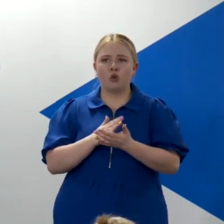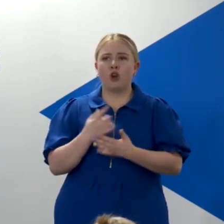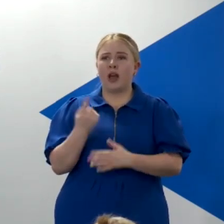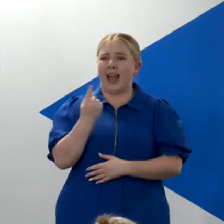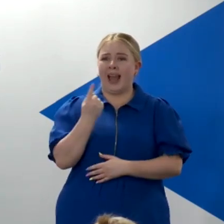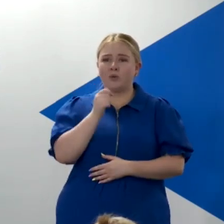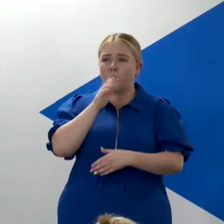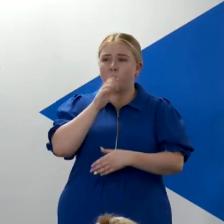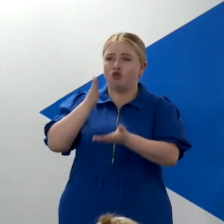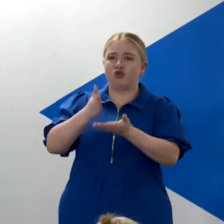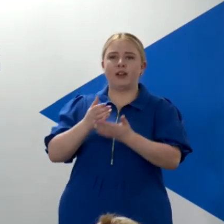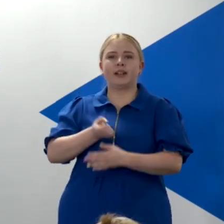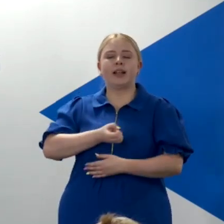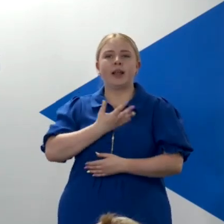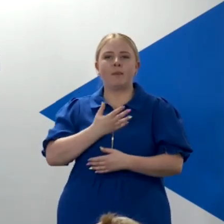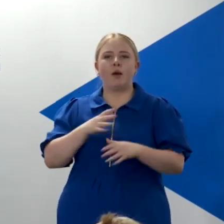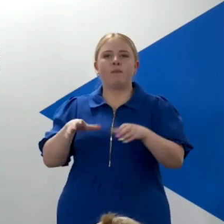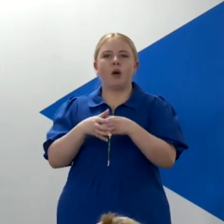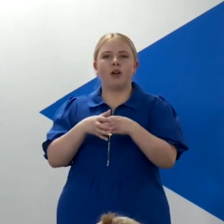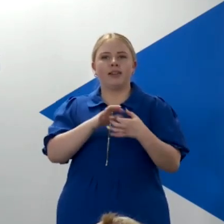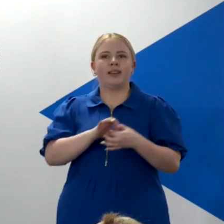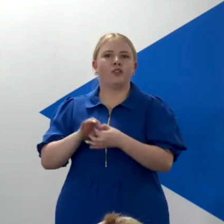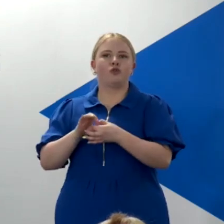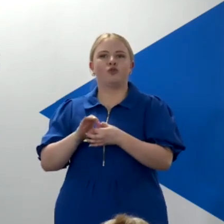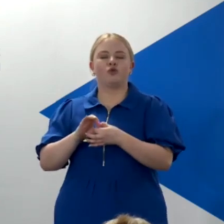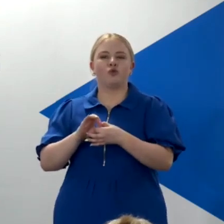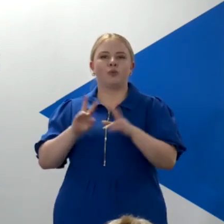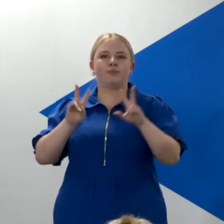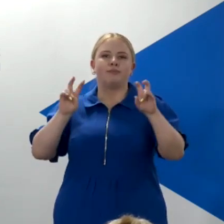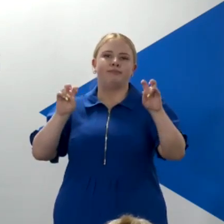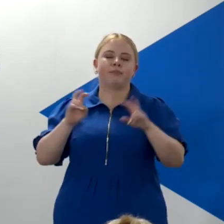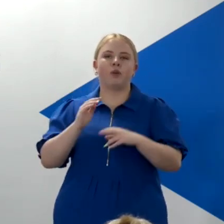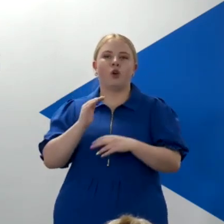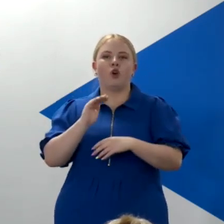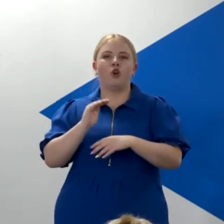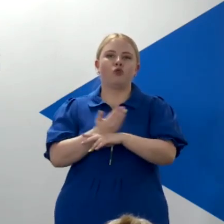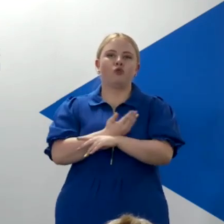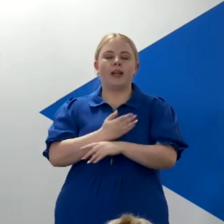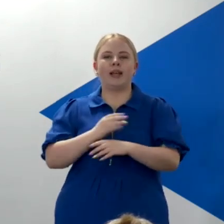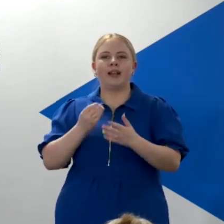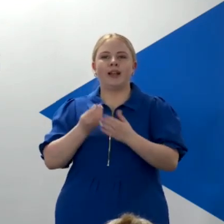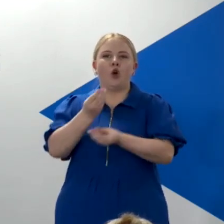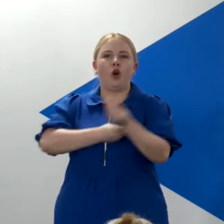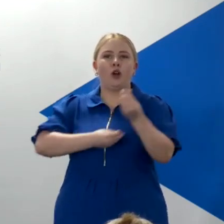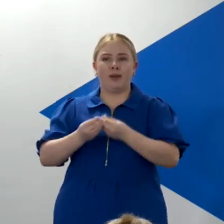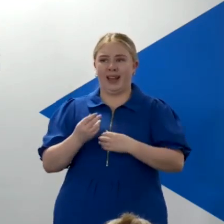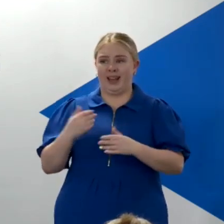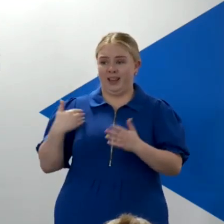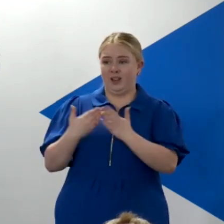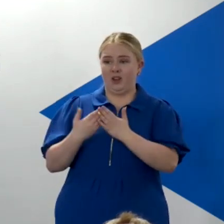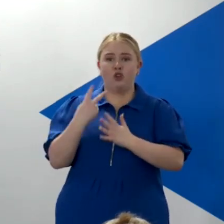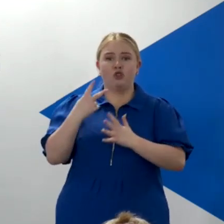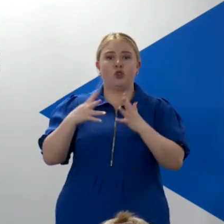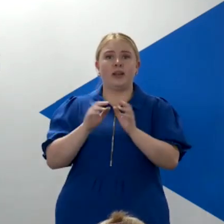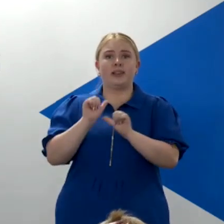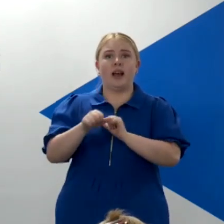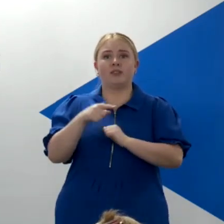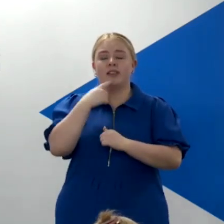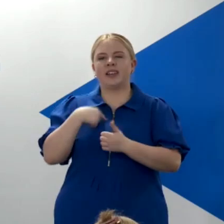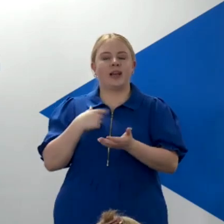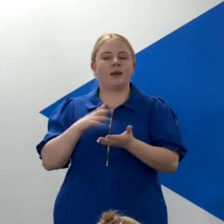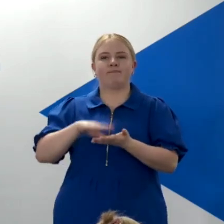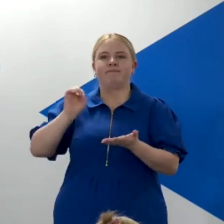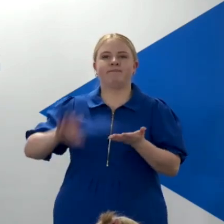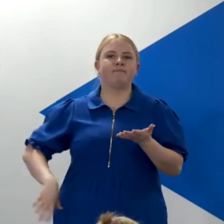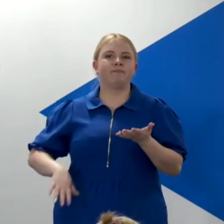a Labour Party on the green economy just two weeks after they dumped their £28 billion green prosperity